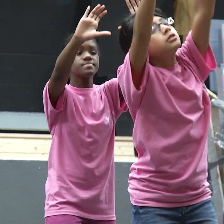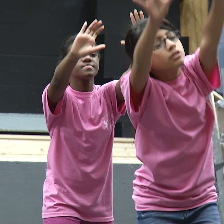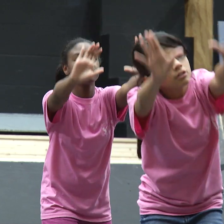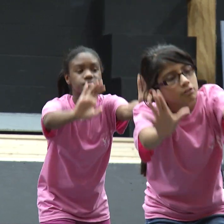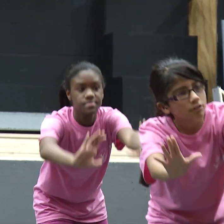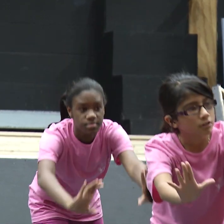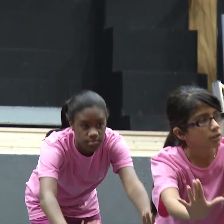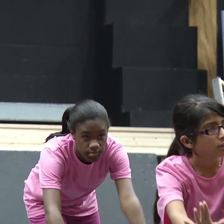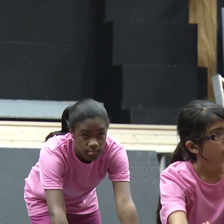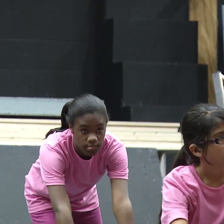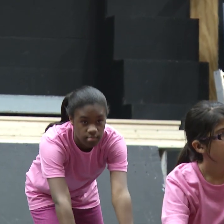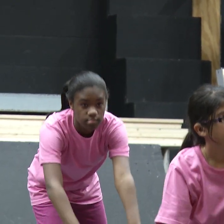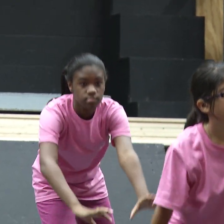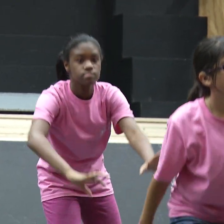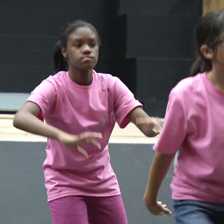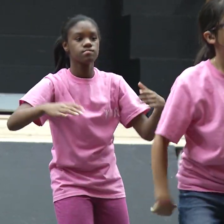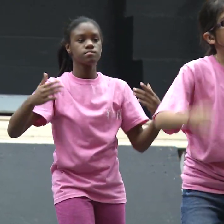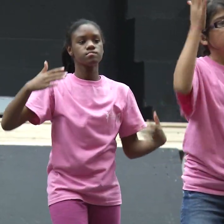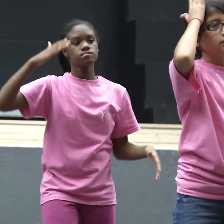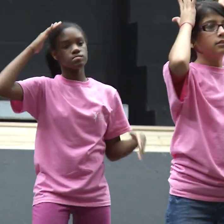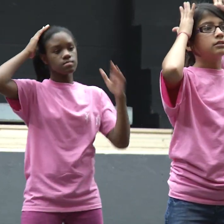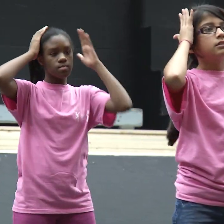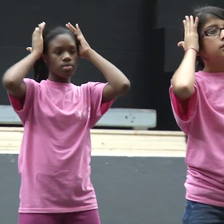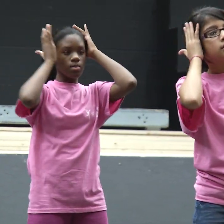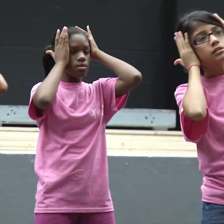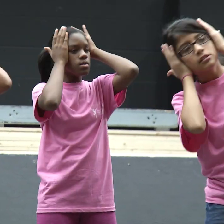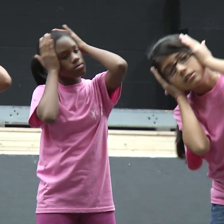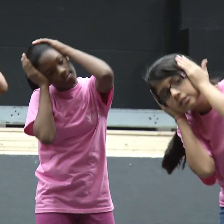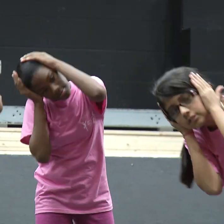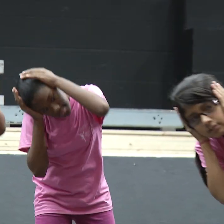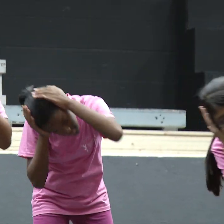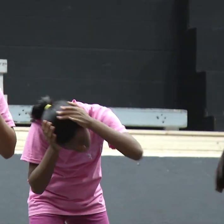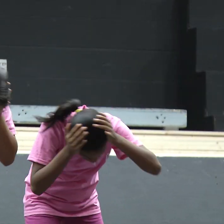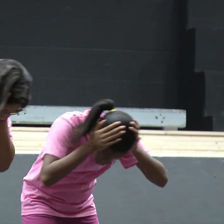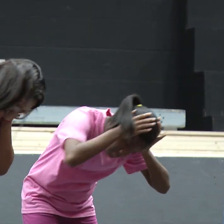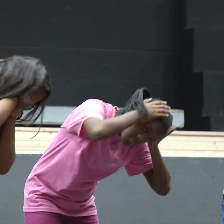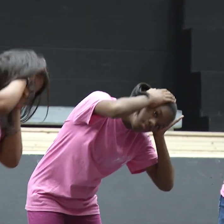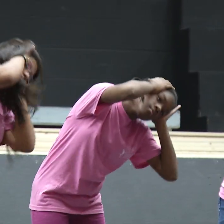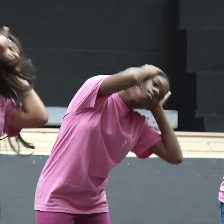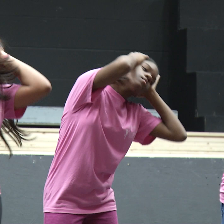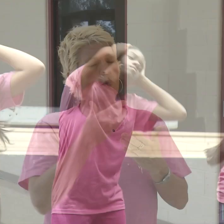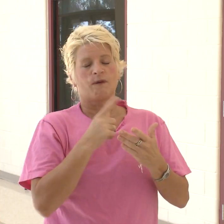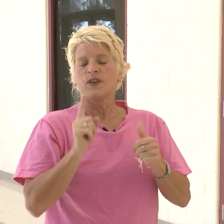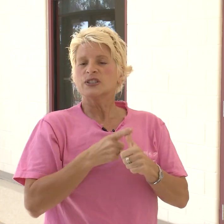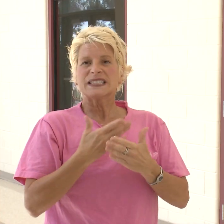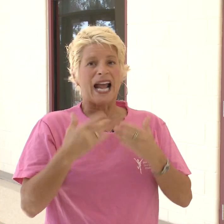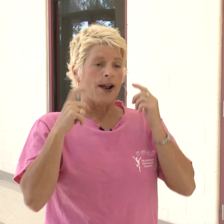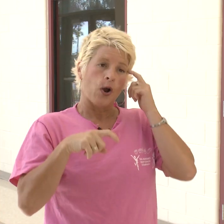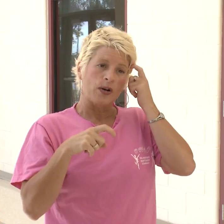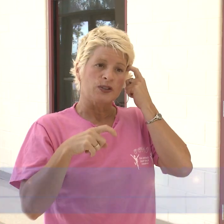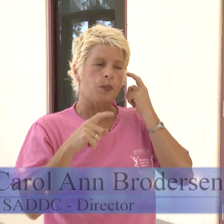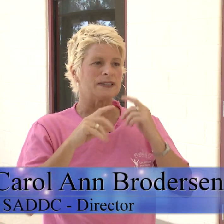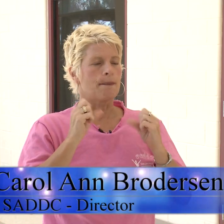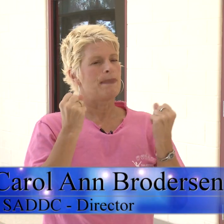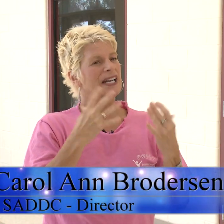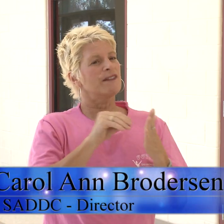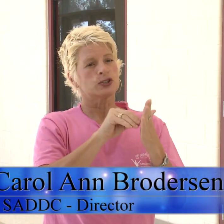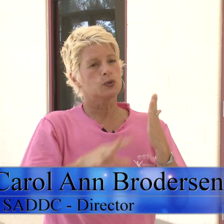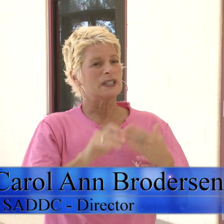by a Northside school counselor for the deaf, Carol Ann Broderson, who was also deaf. The first thing I noticed was many of the students